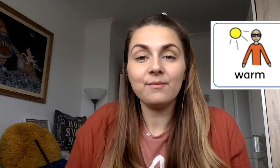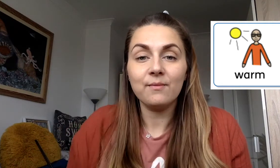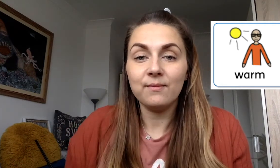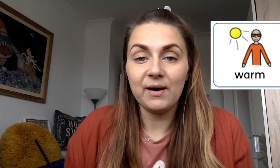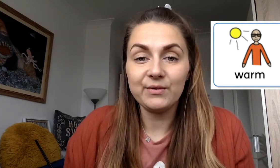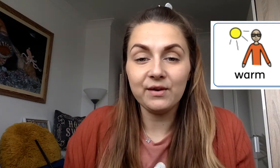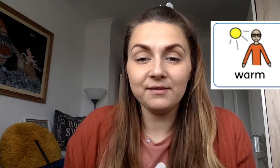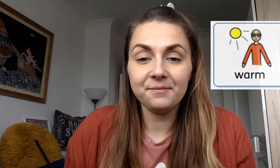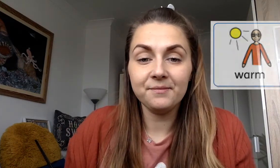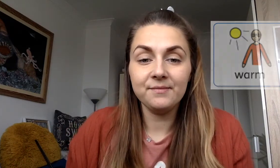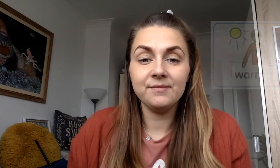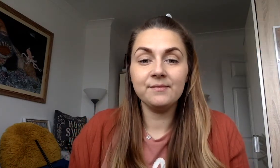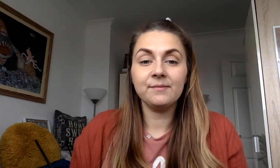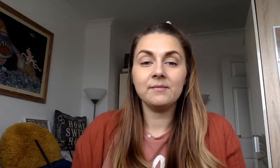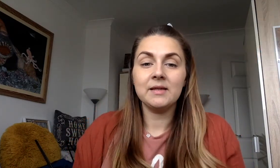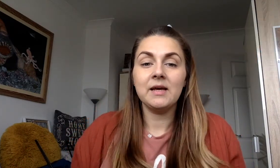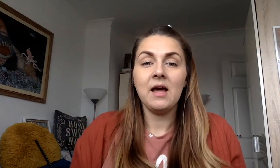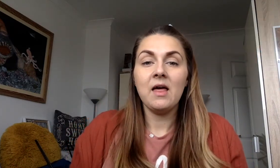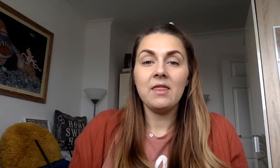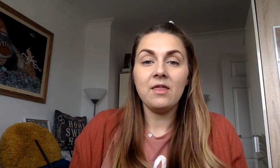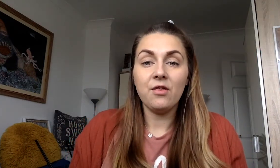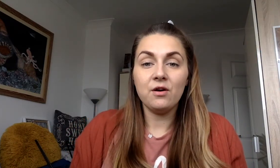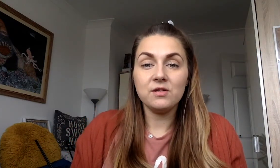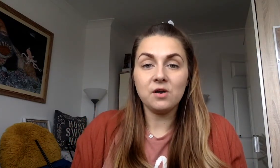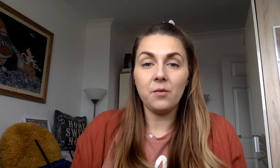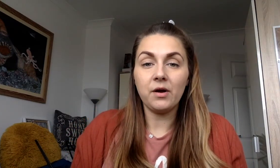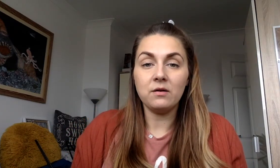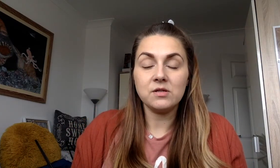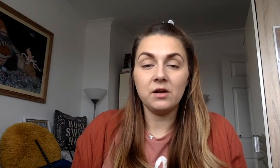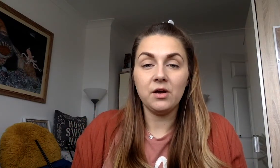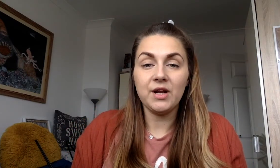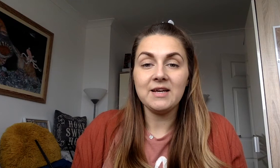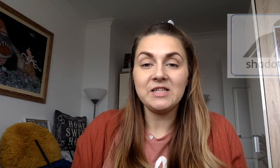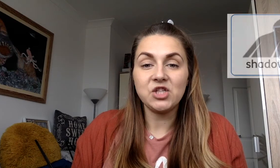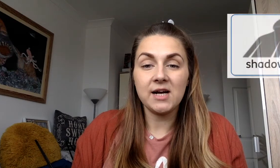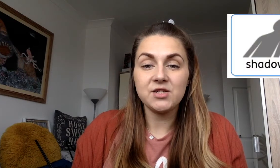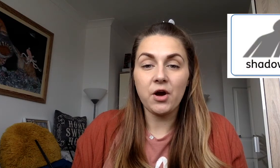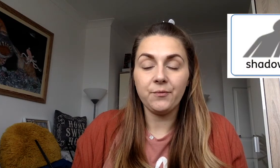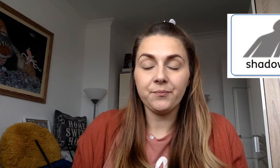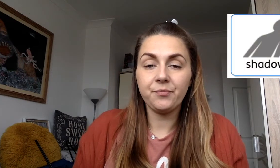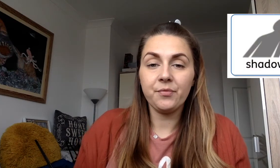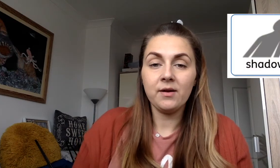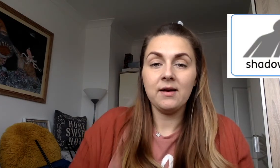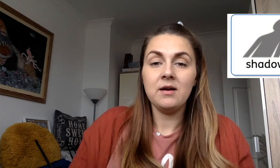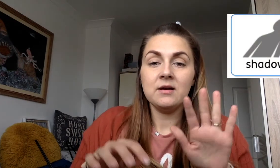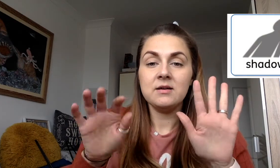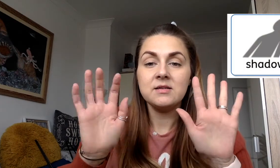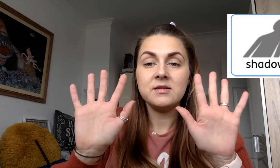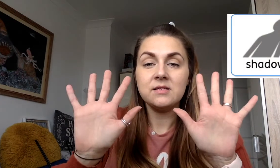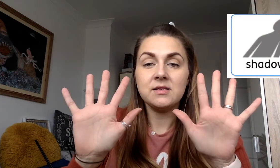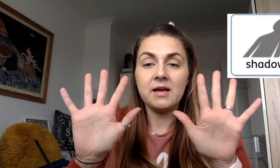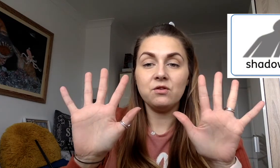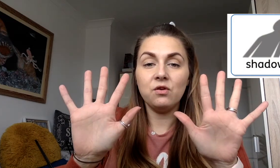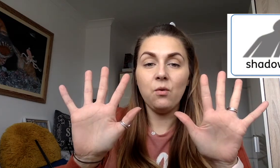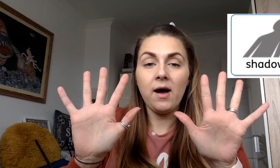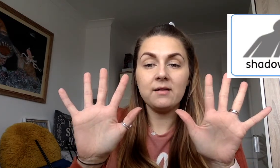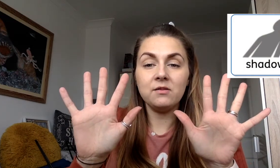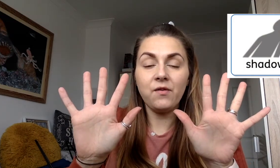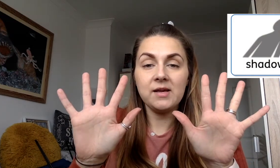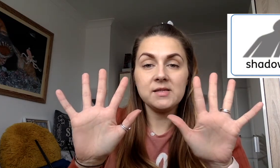Well done. The third sign we're going to learn is shadow. Take two hands facing